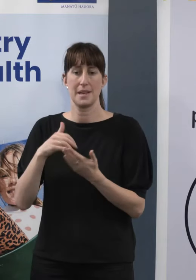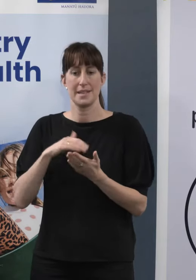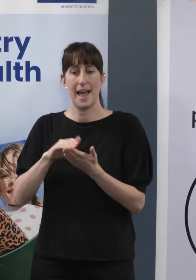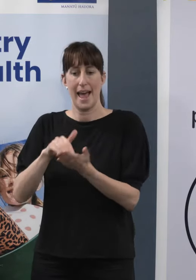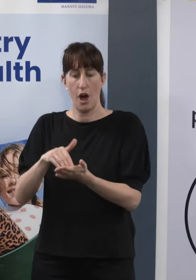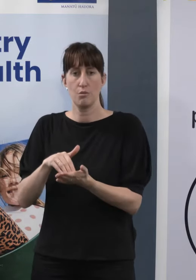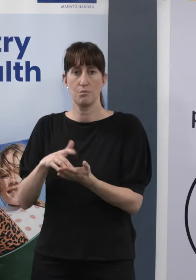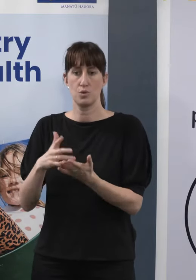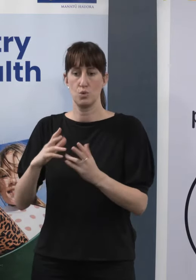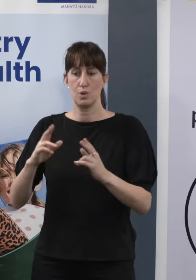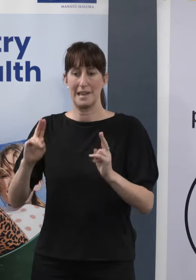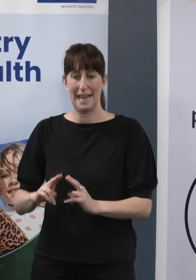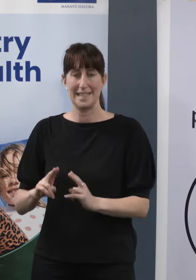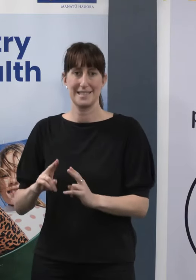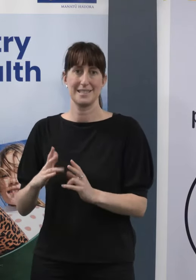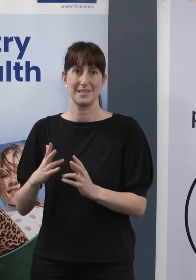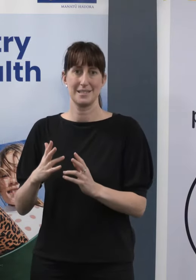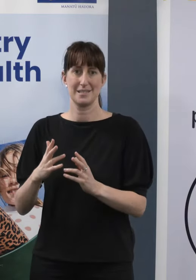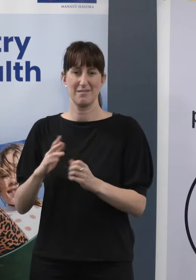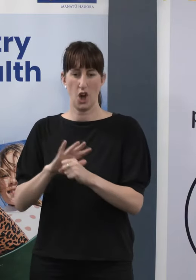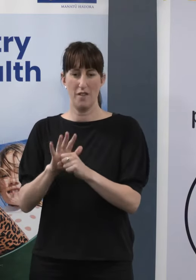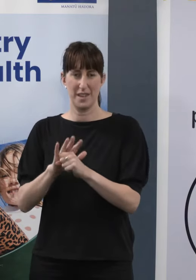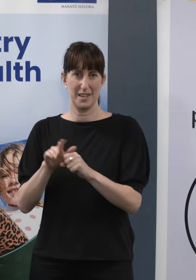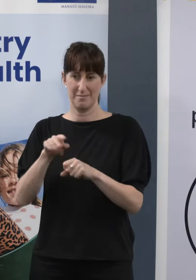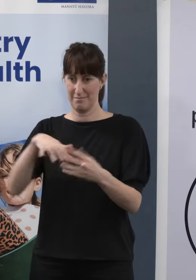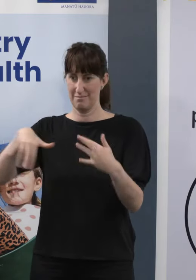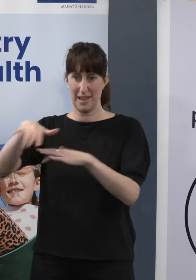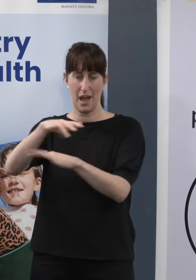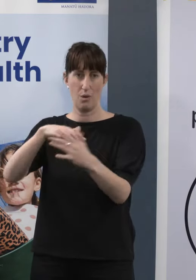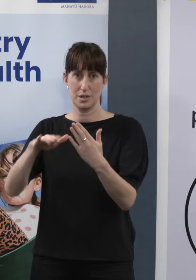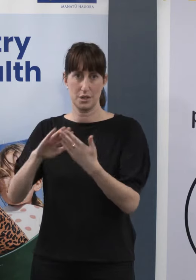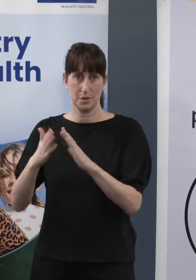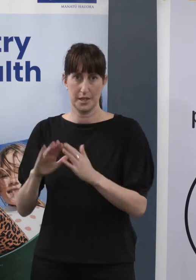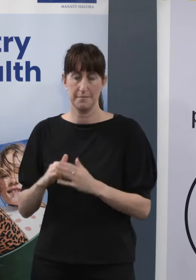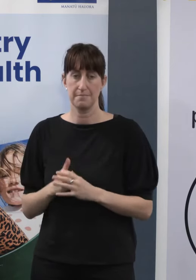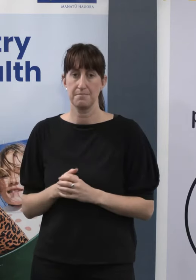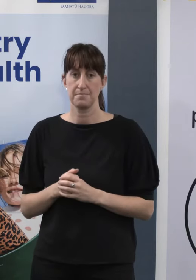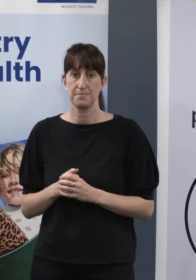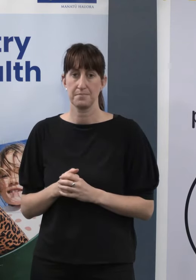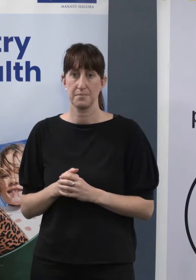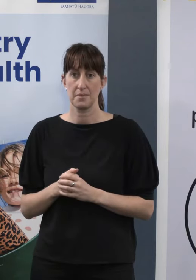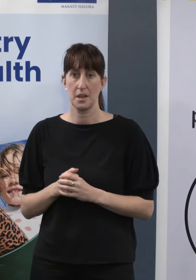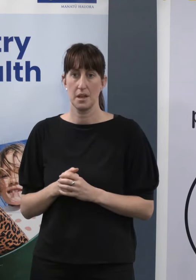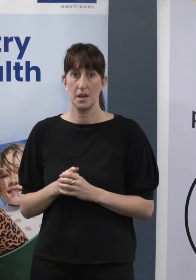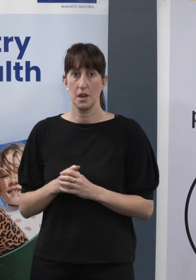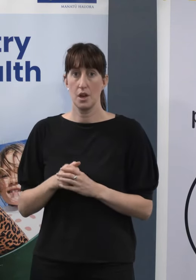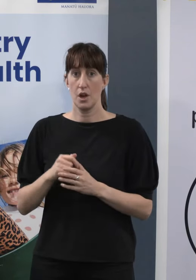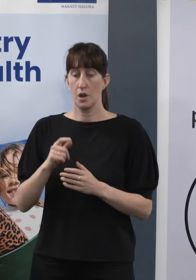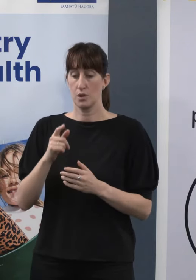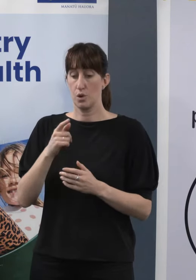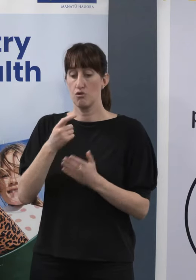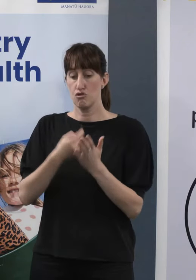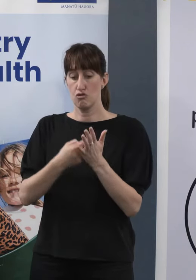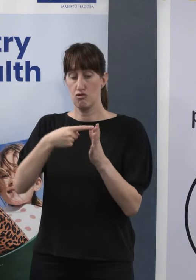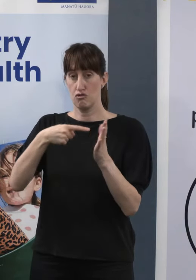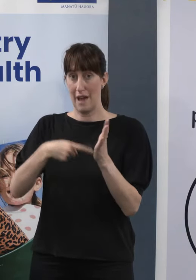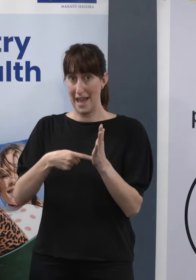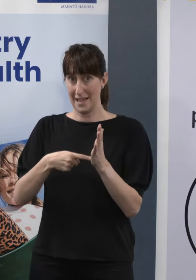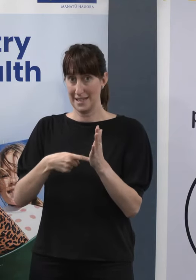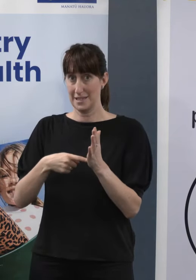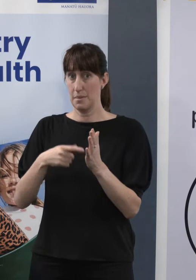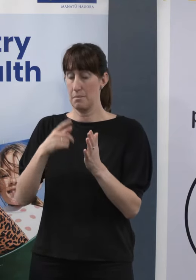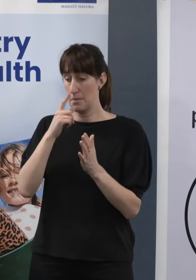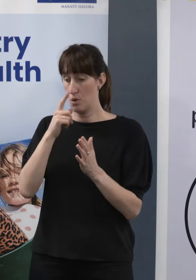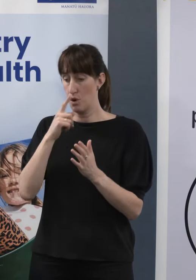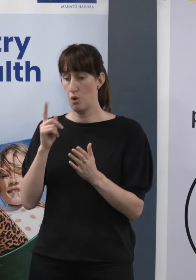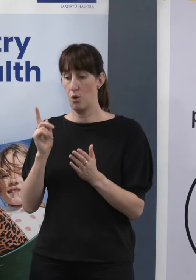and just to build on what Dr Towns said, what we're seeing from our provision of rats test to people coming across the border, about 90% of